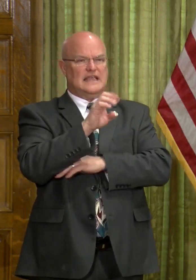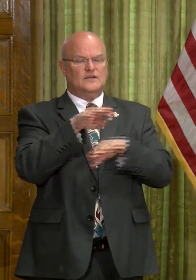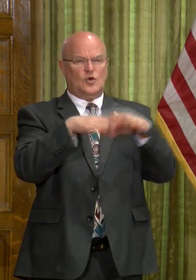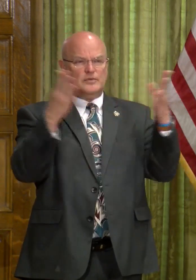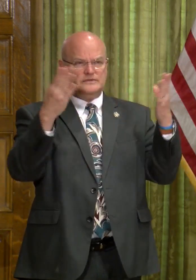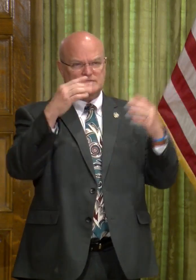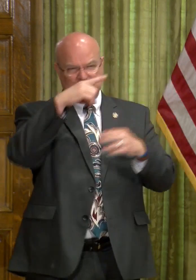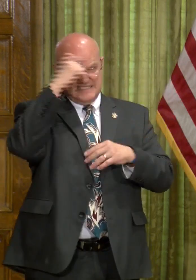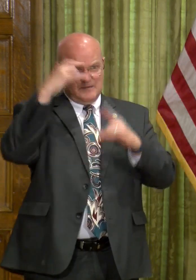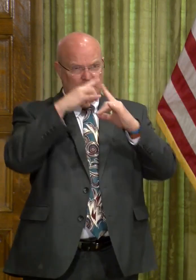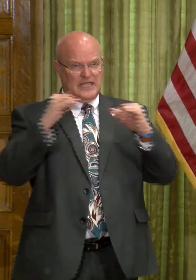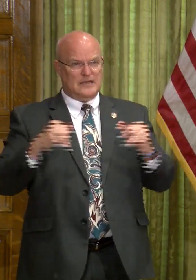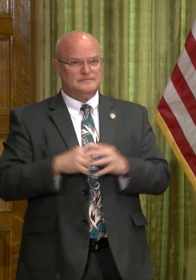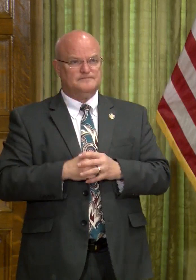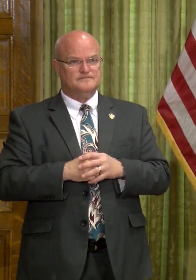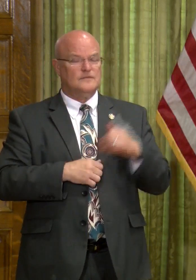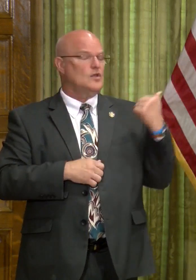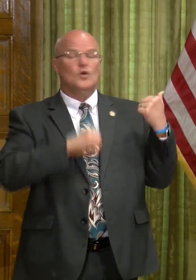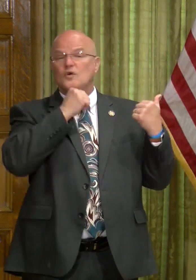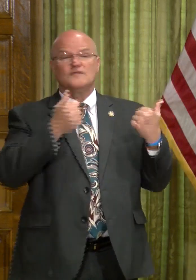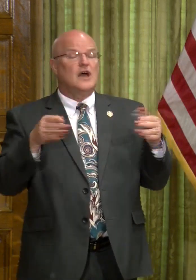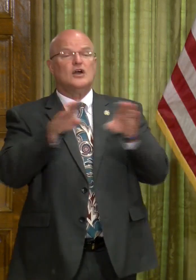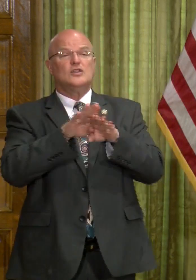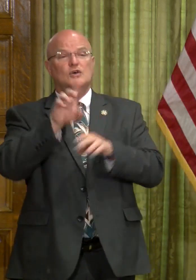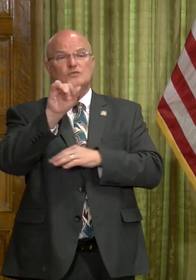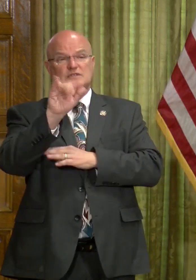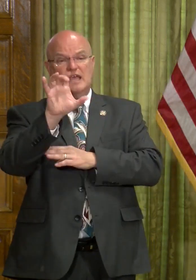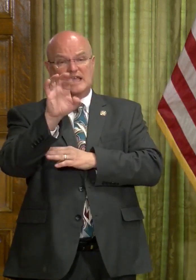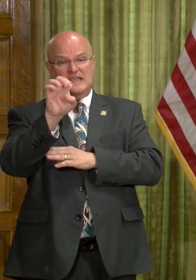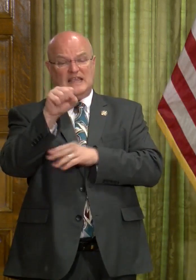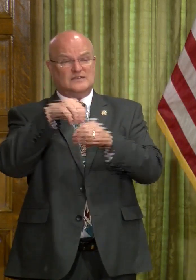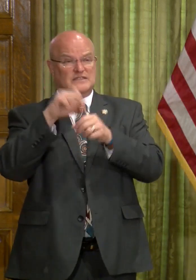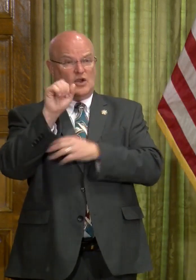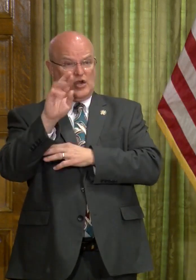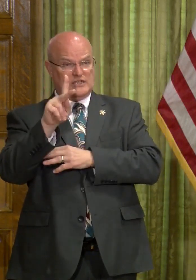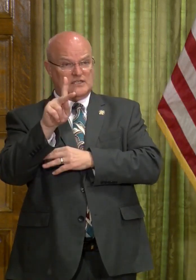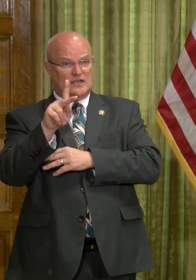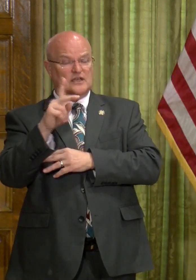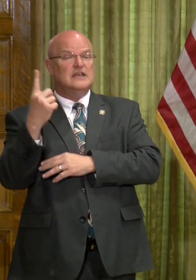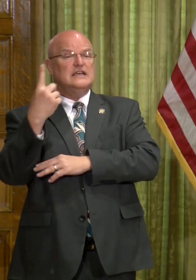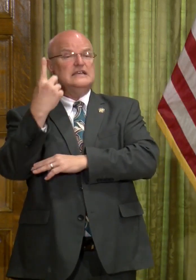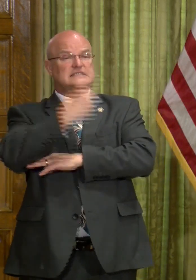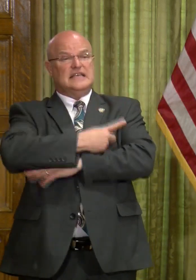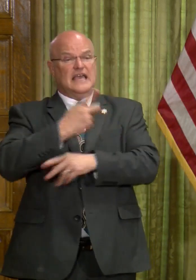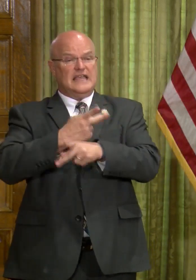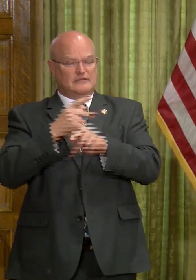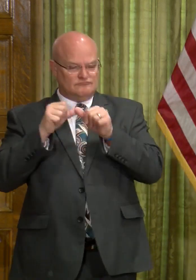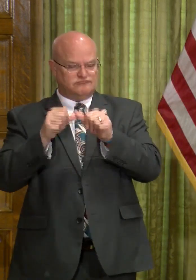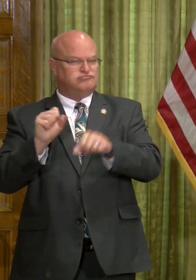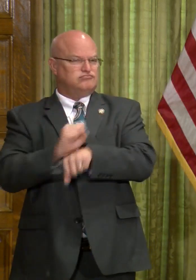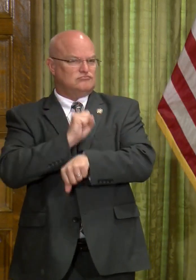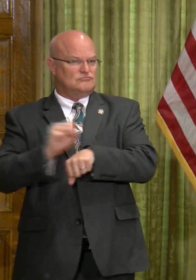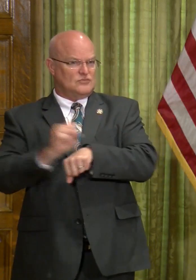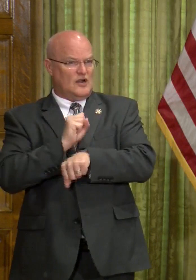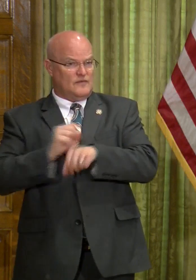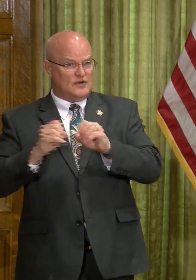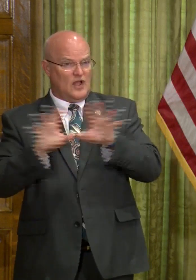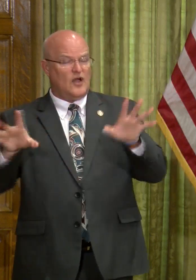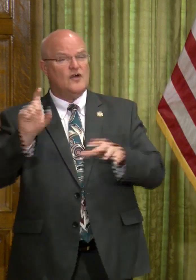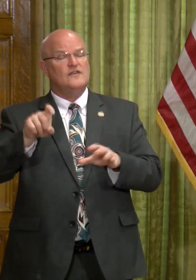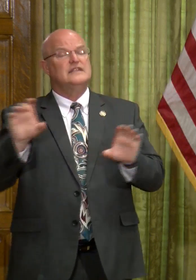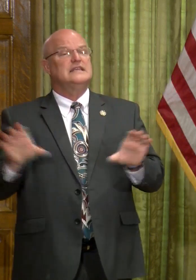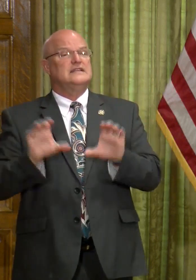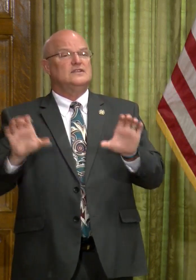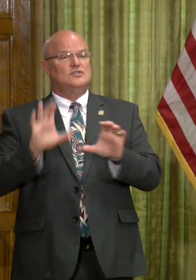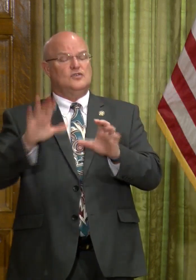important to note that we have not closed daycares in Arkansas, and so daycares can continue to operate. Obviously, they need to